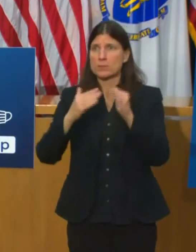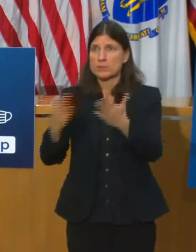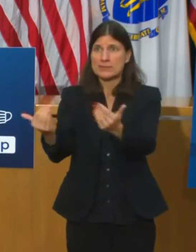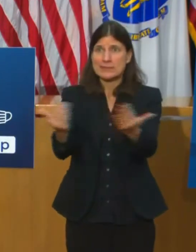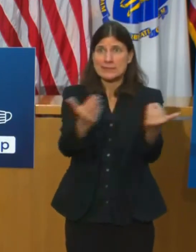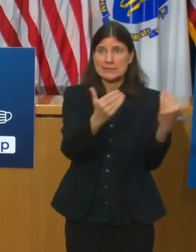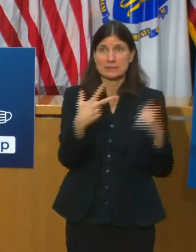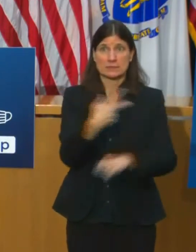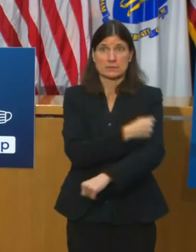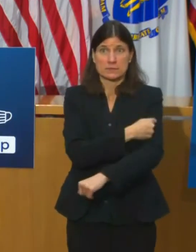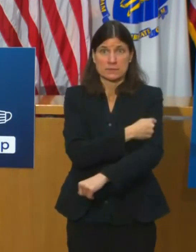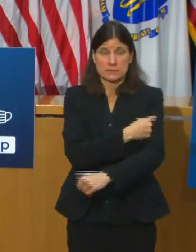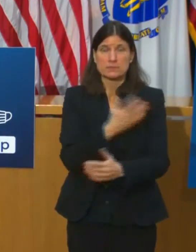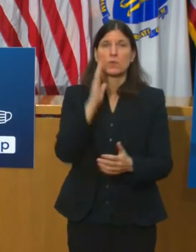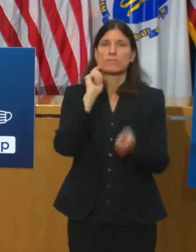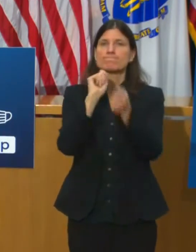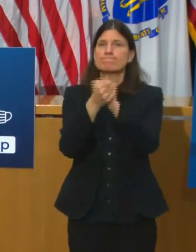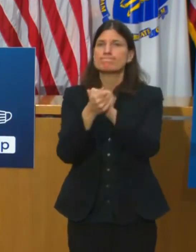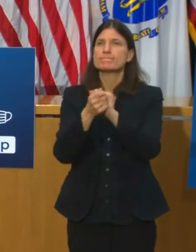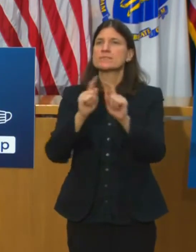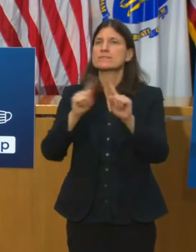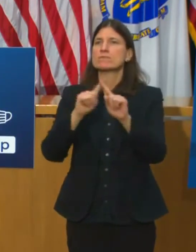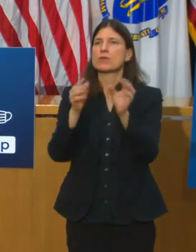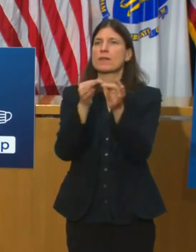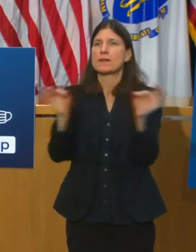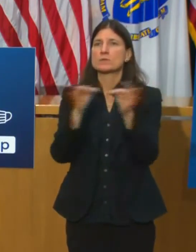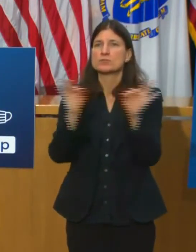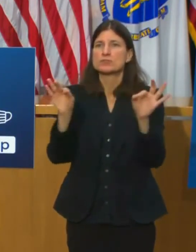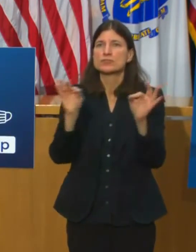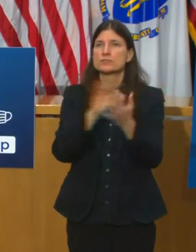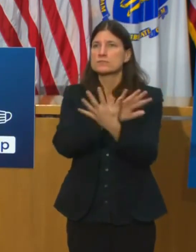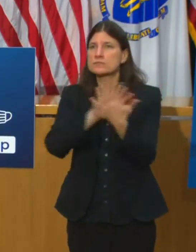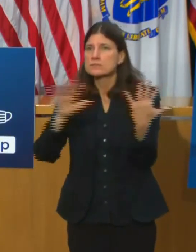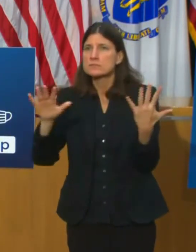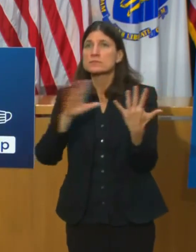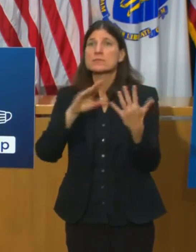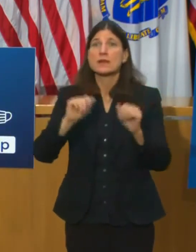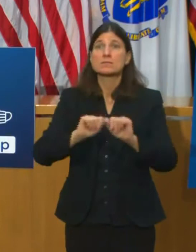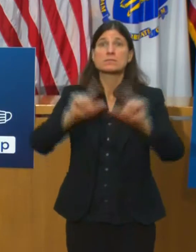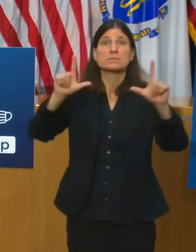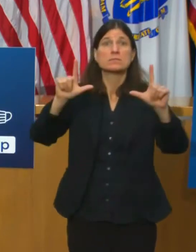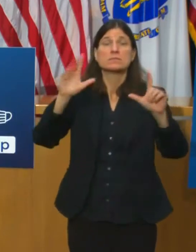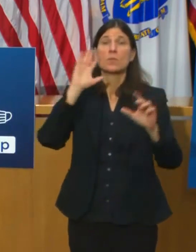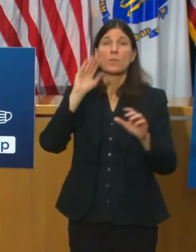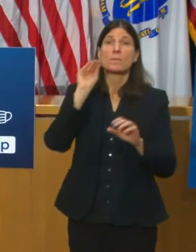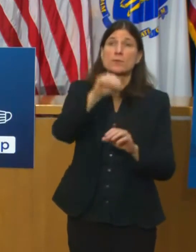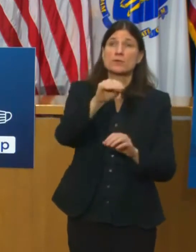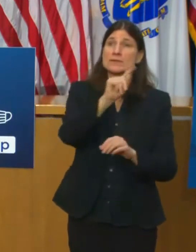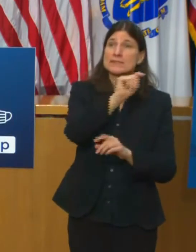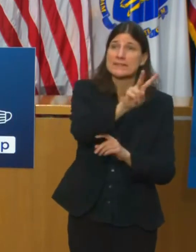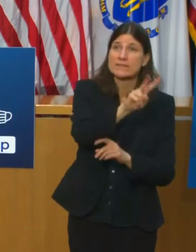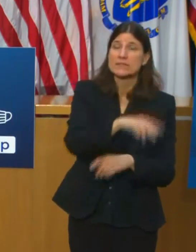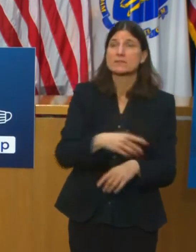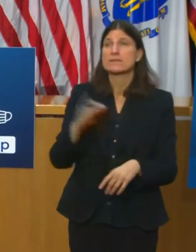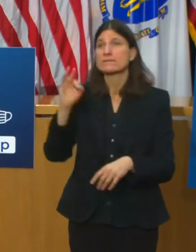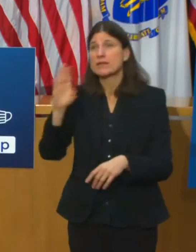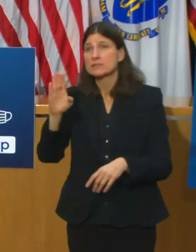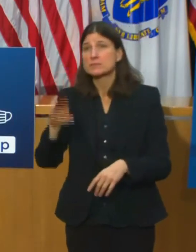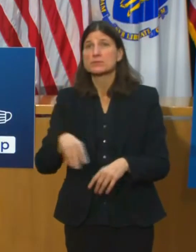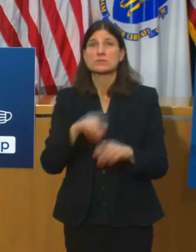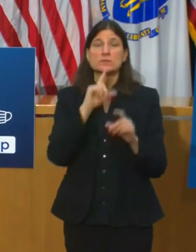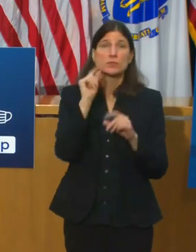multichannel campaign will run for the next five months, including on Telemundo and Univision. And as you heard in multiple channels